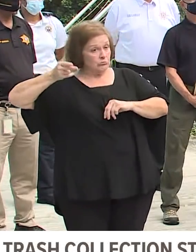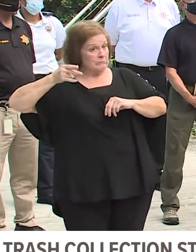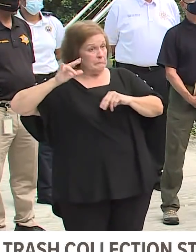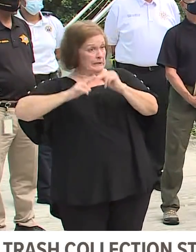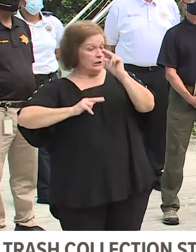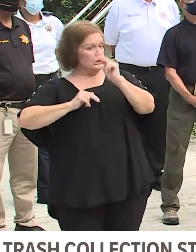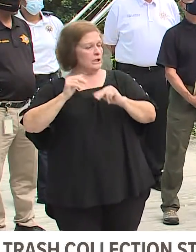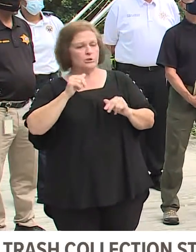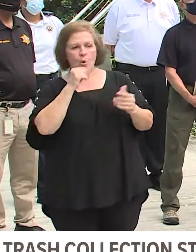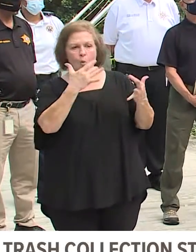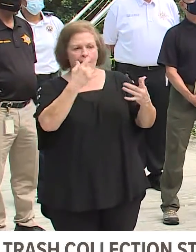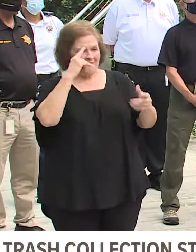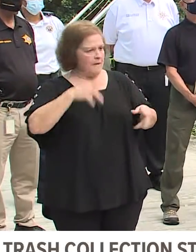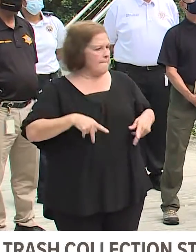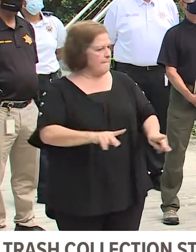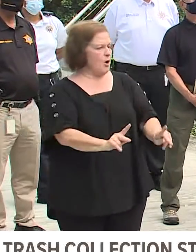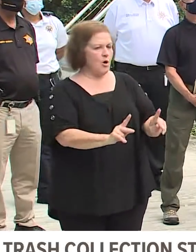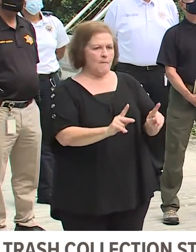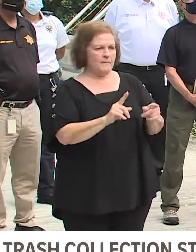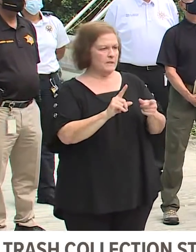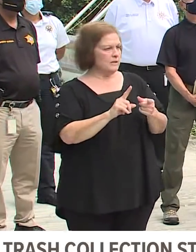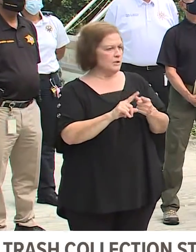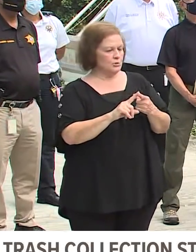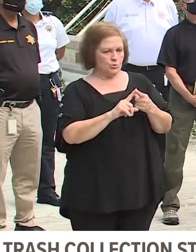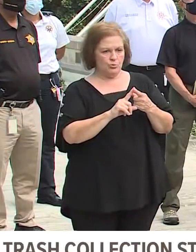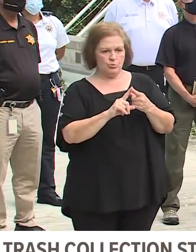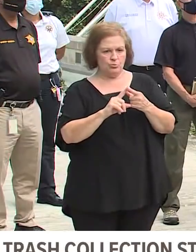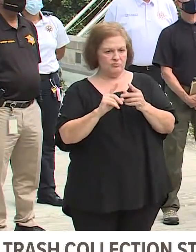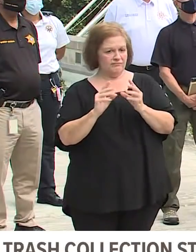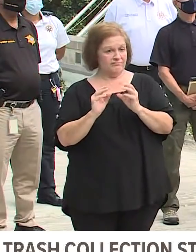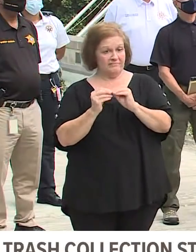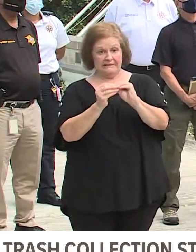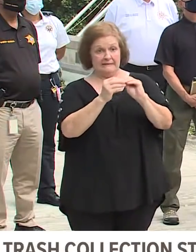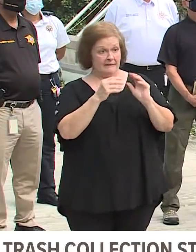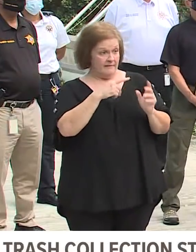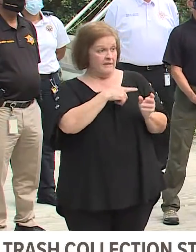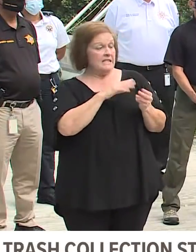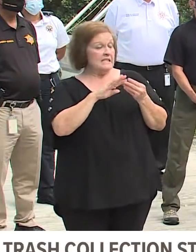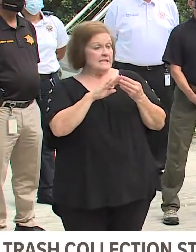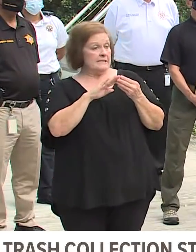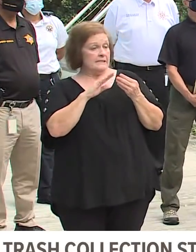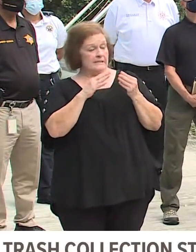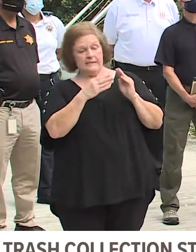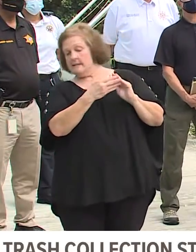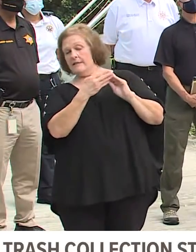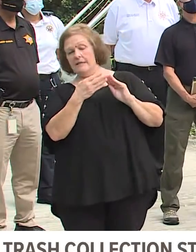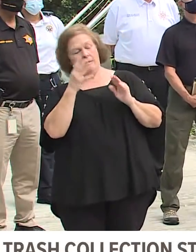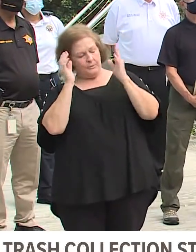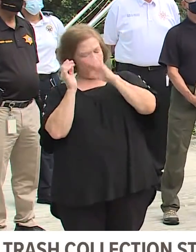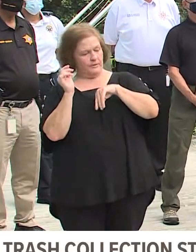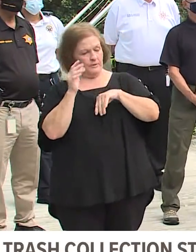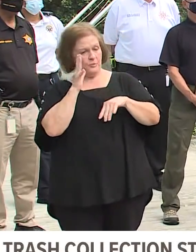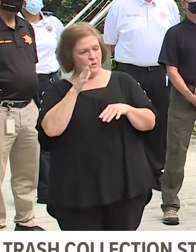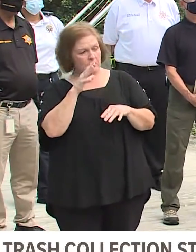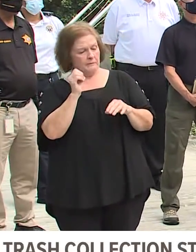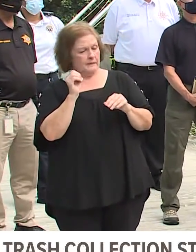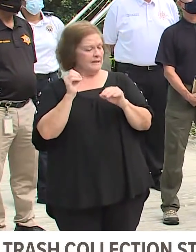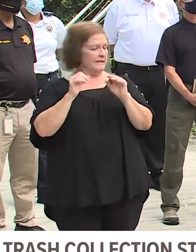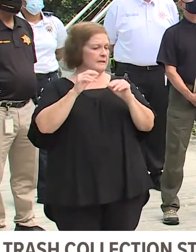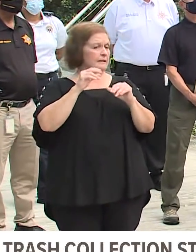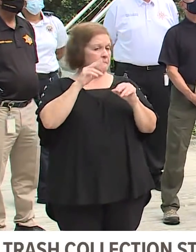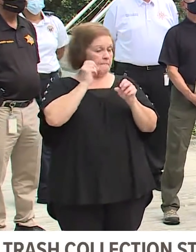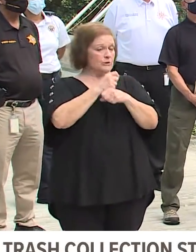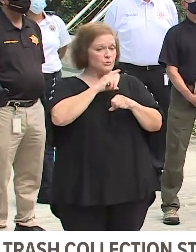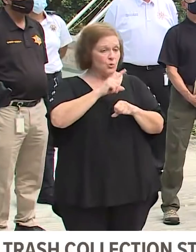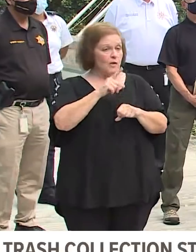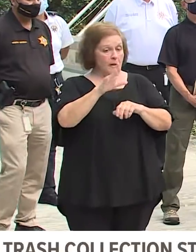don't wait for a permit to secure it from the elements the city is going to be very accommodating to ensure that your building doesn't have any